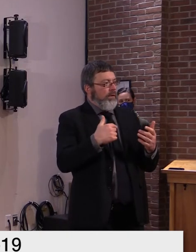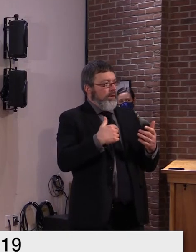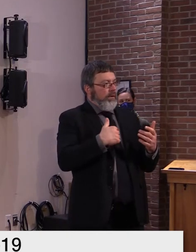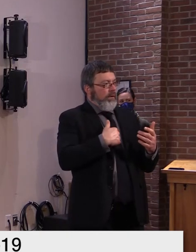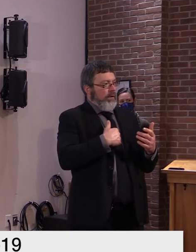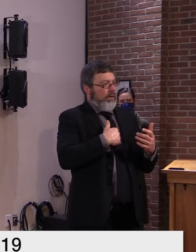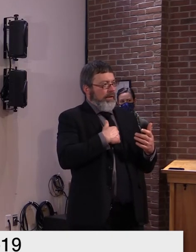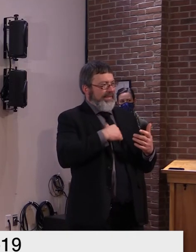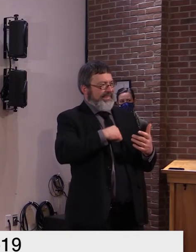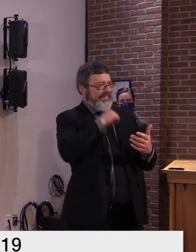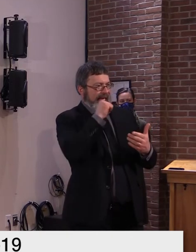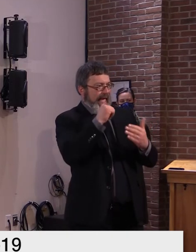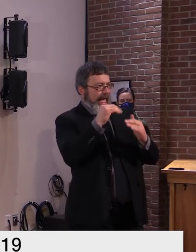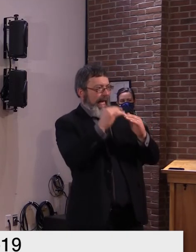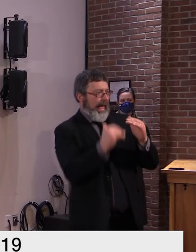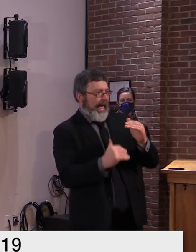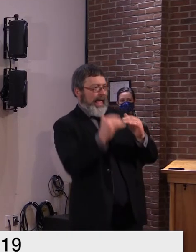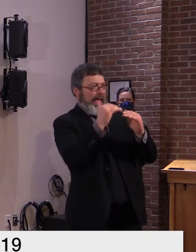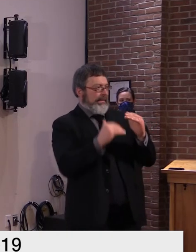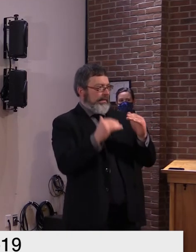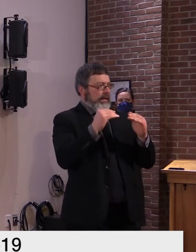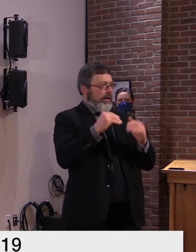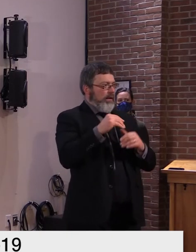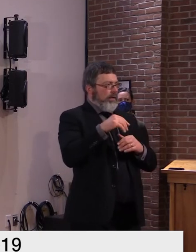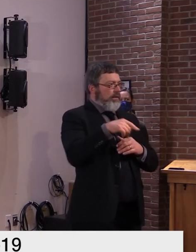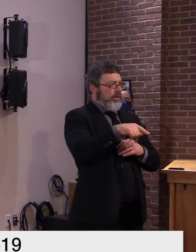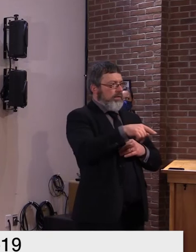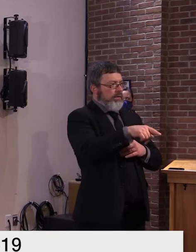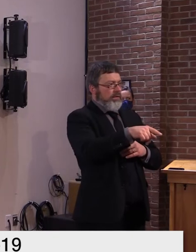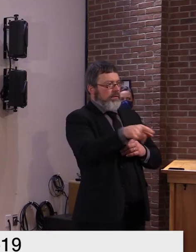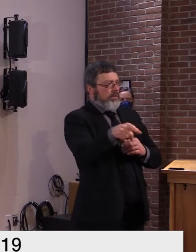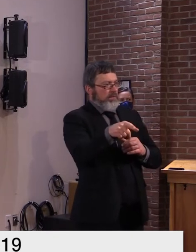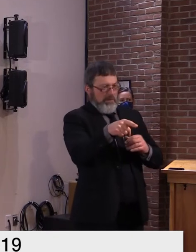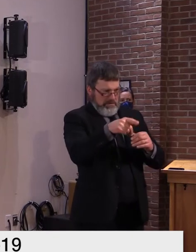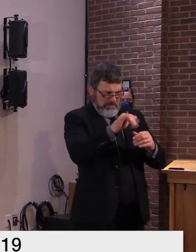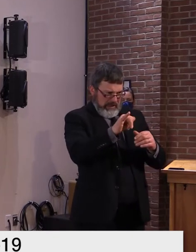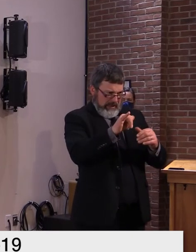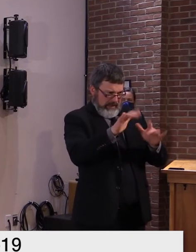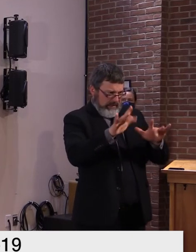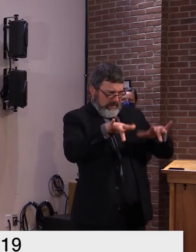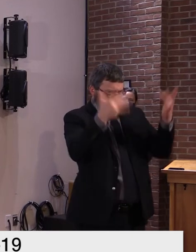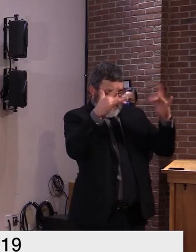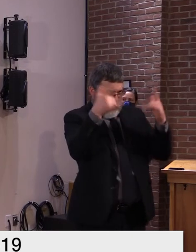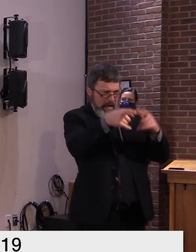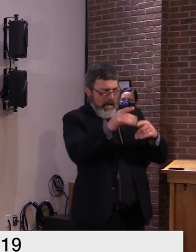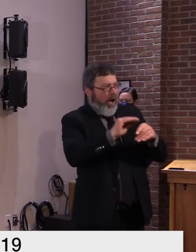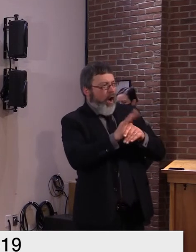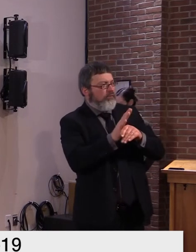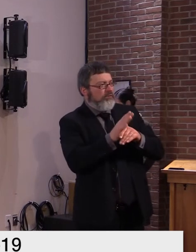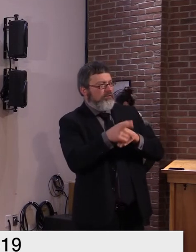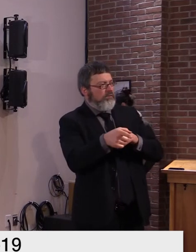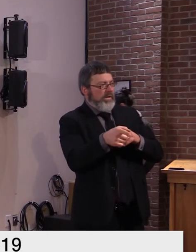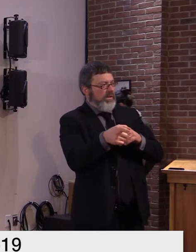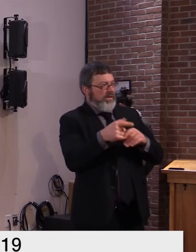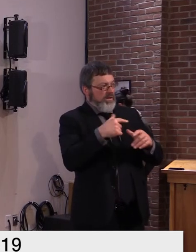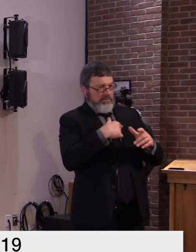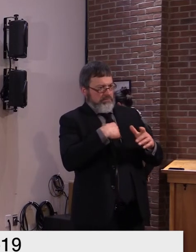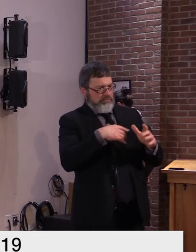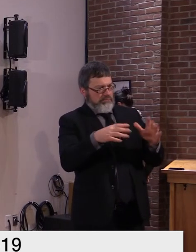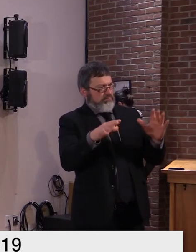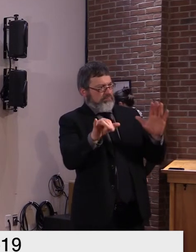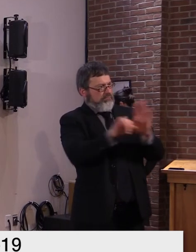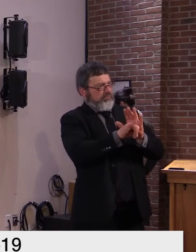mild symptoms and had virus detected, but it was at a higher cycle threshold